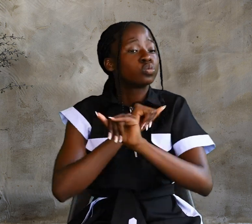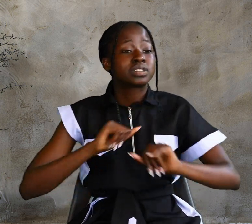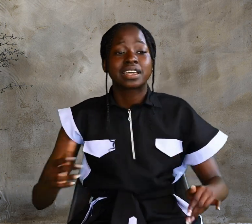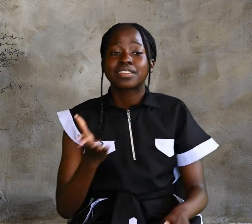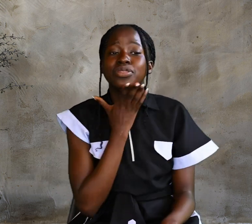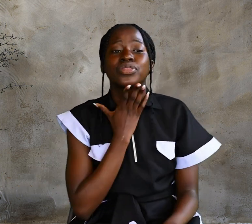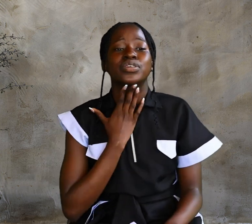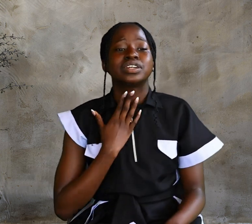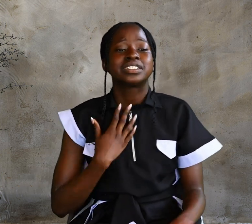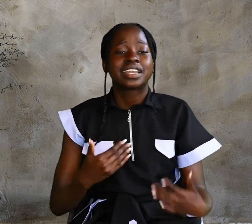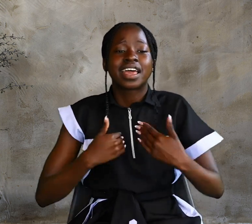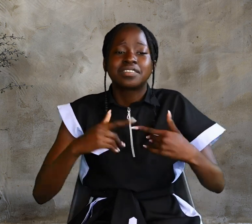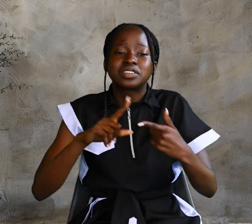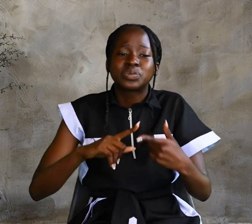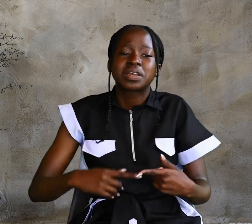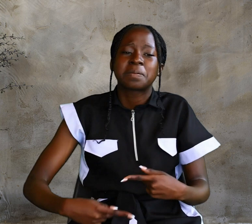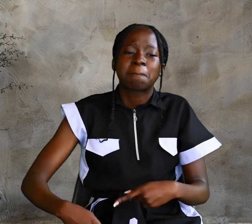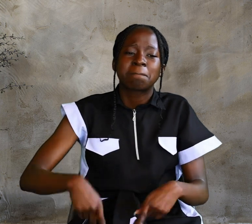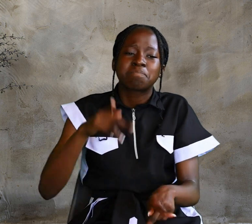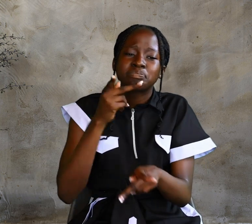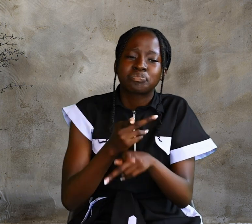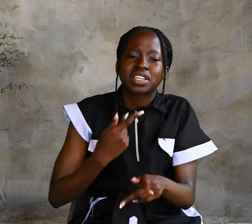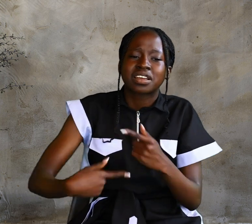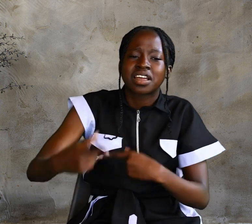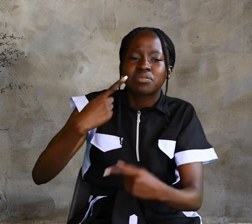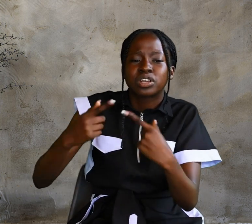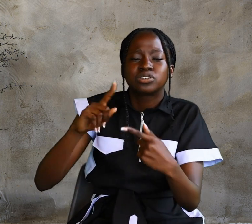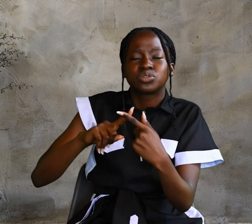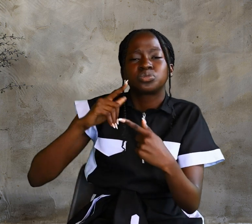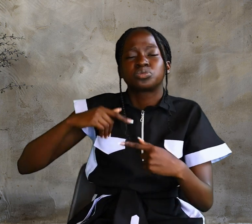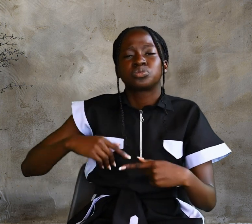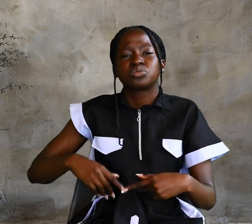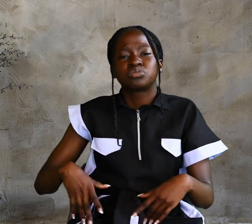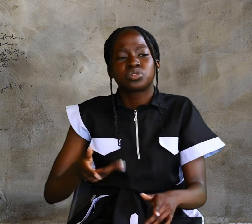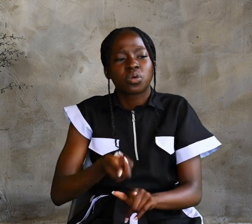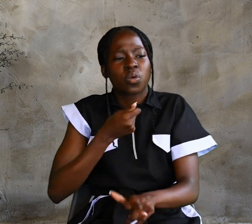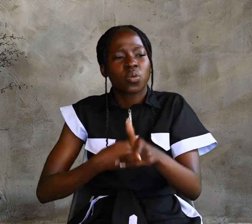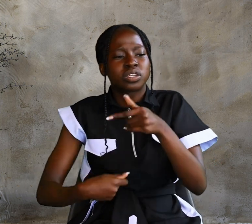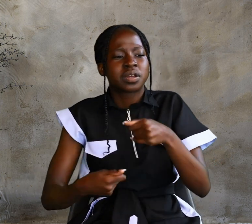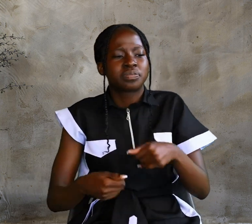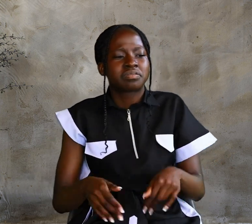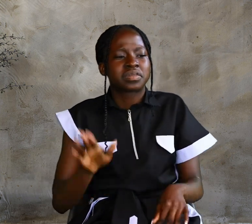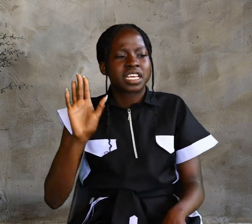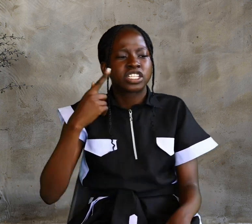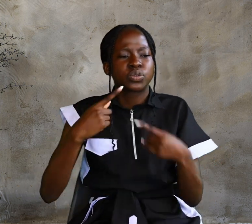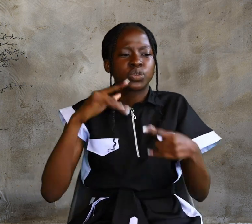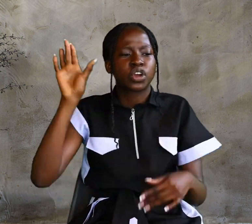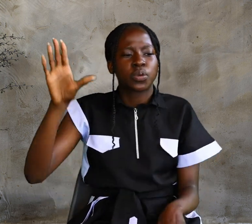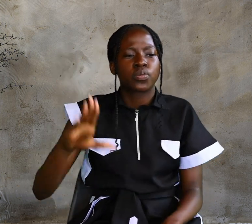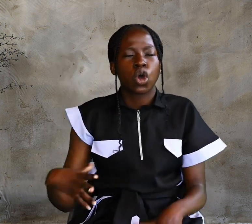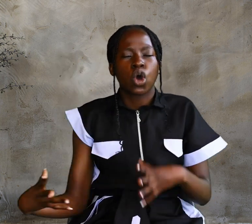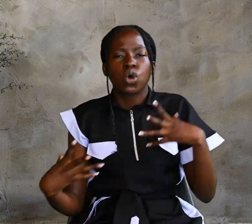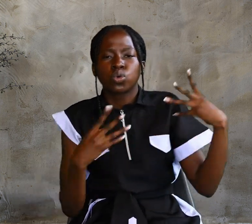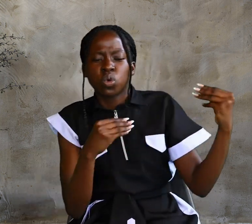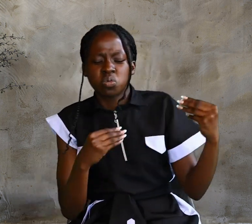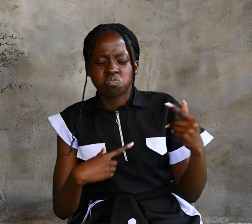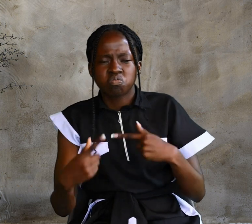water. He told her, Go. Call your husband and come back.